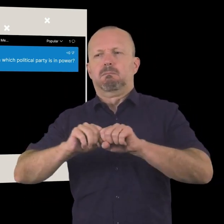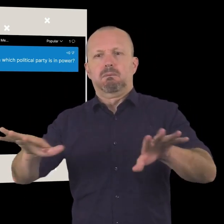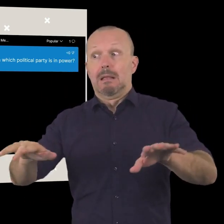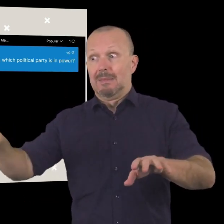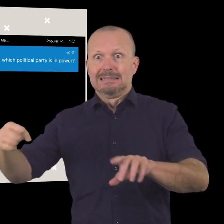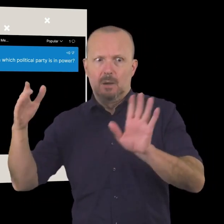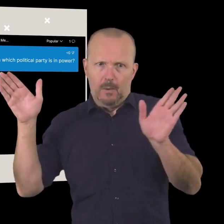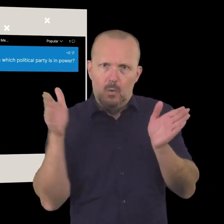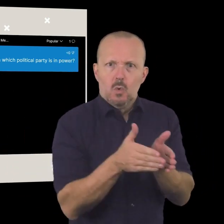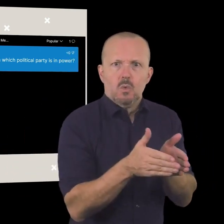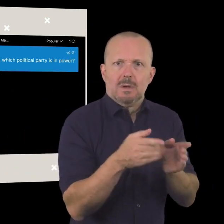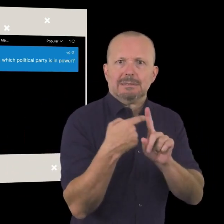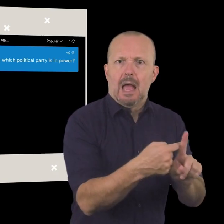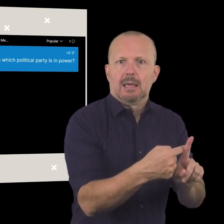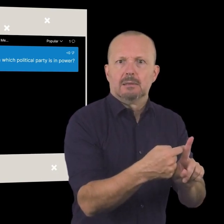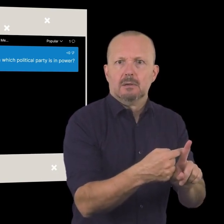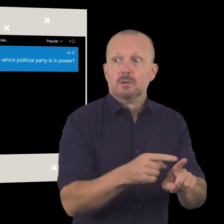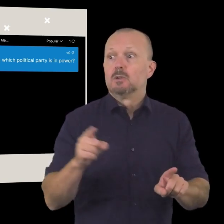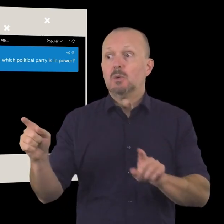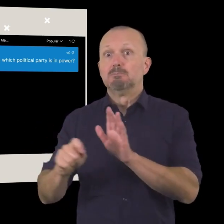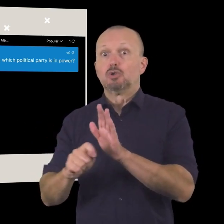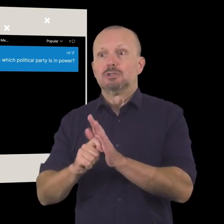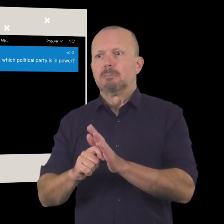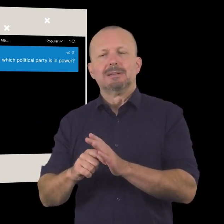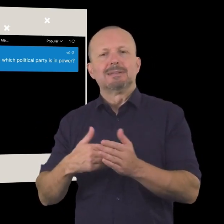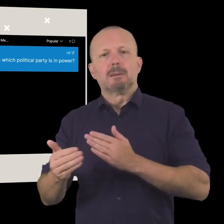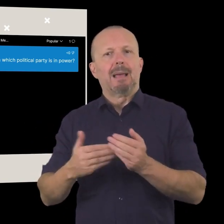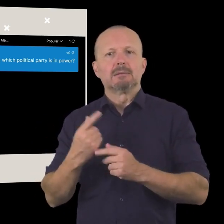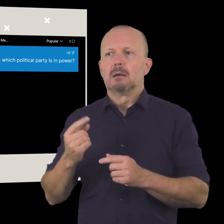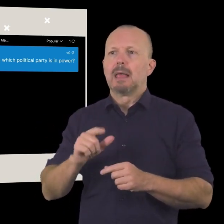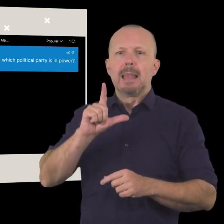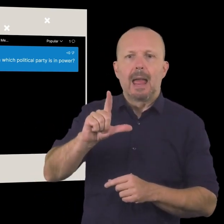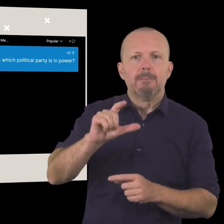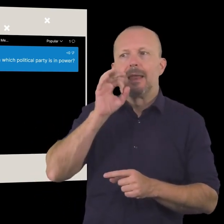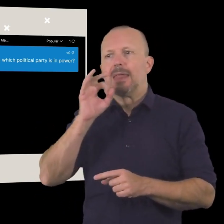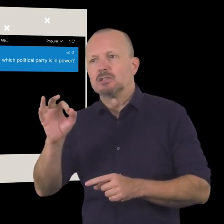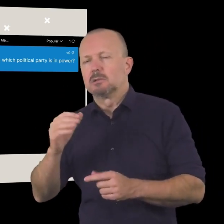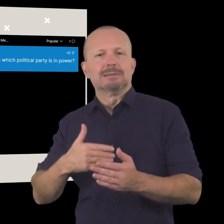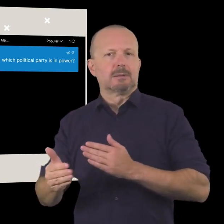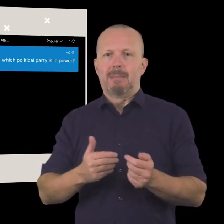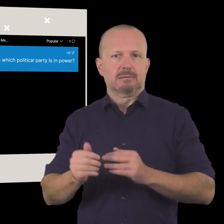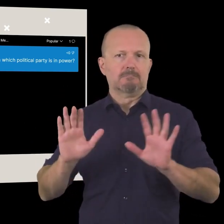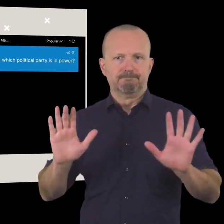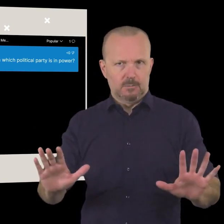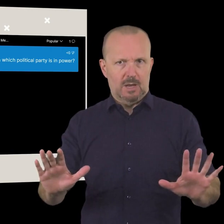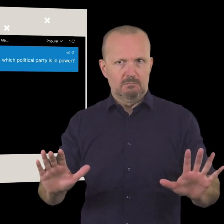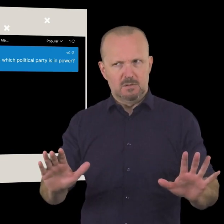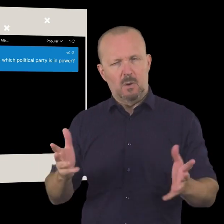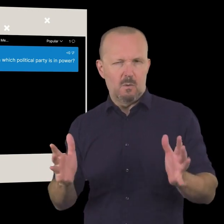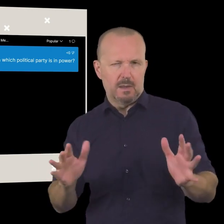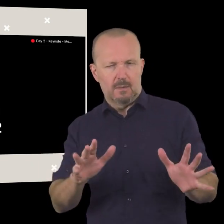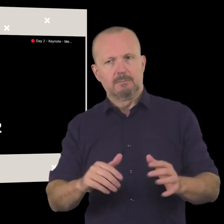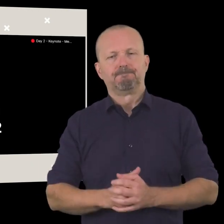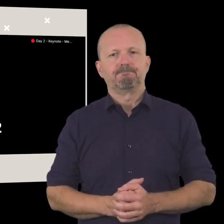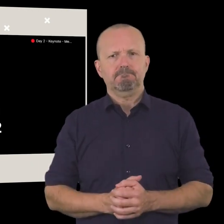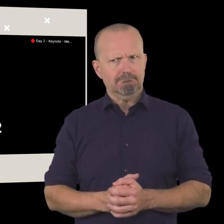and that's not necessarily related to what political party is in power right that was a biggie to finish on